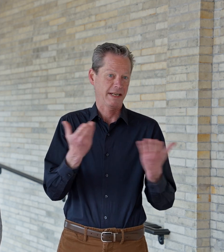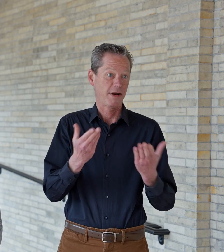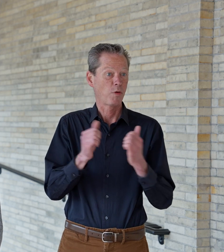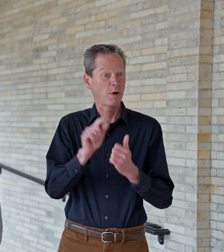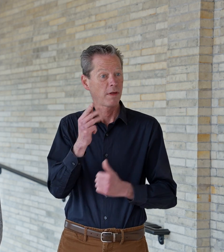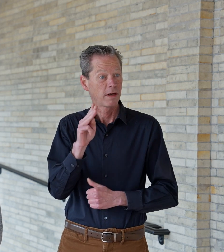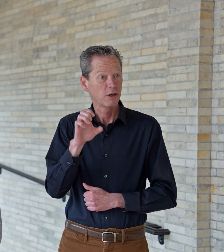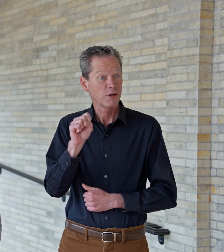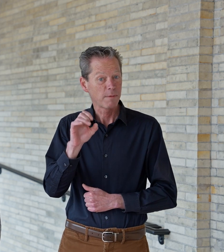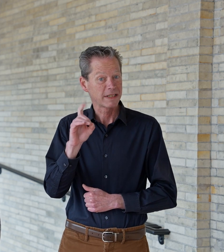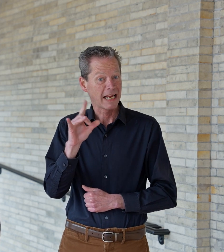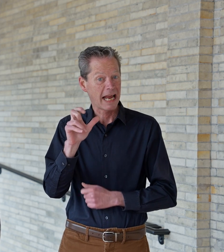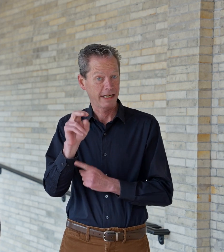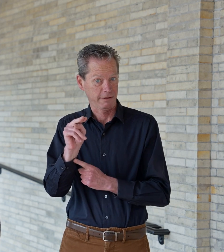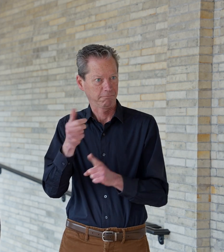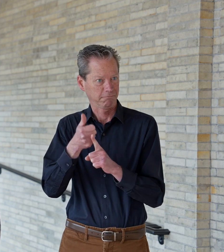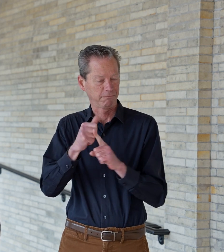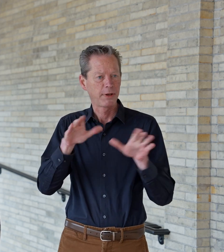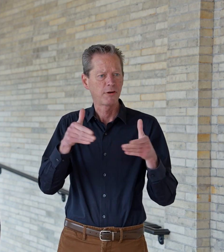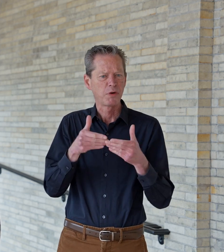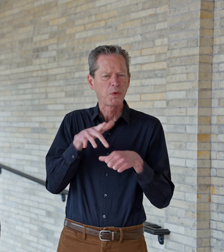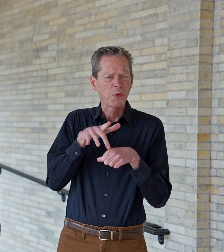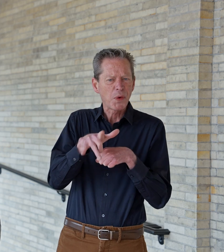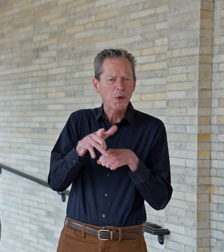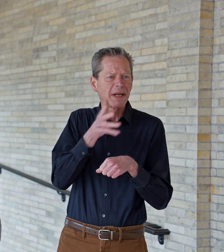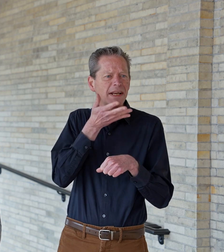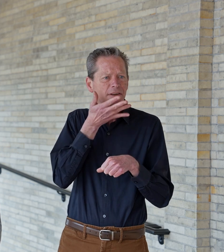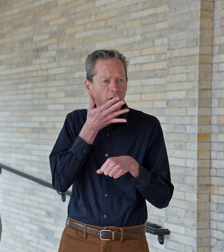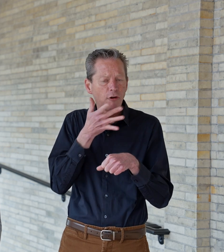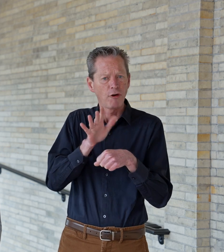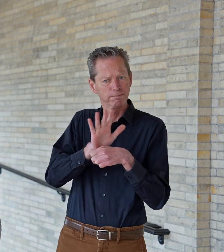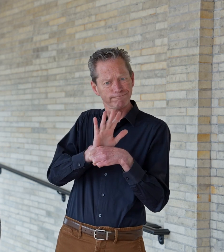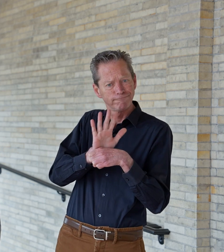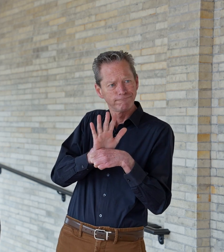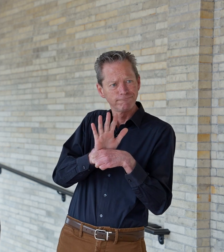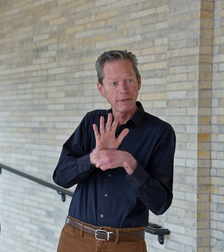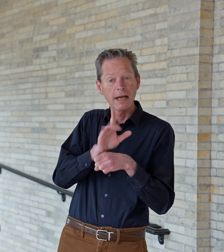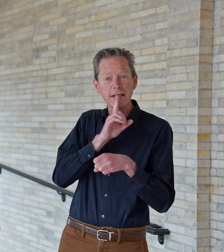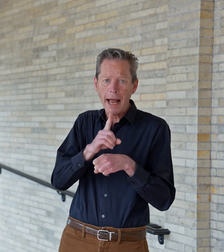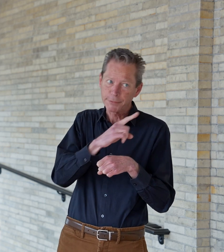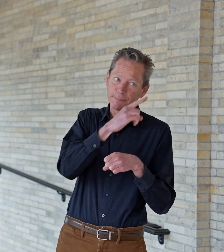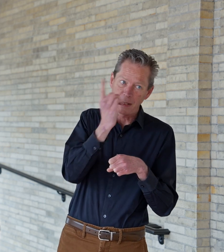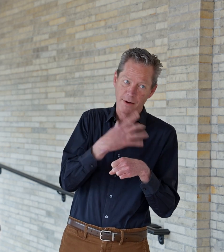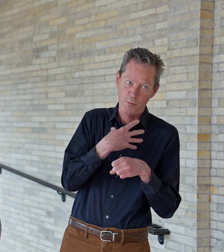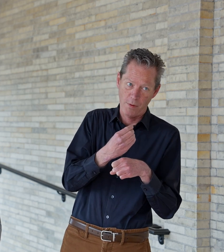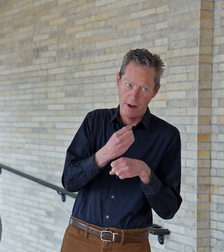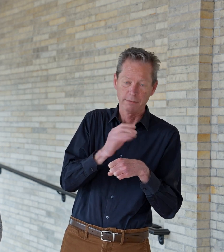He introduced an early color motion picture film. It actually was black and white film, but you took